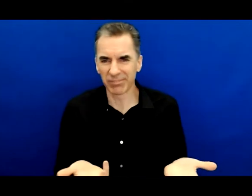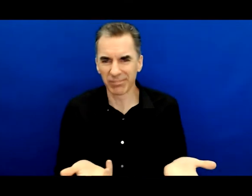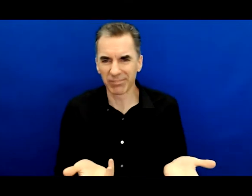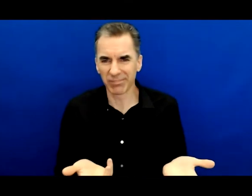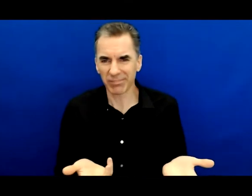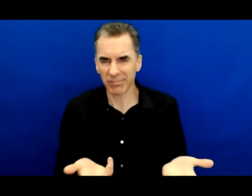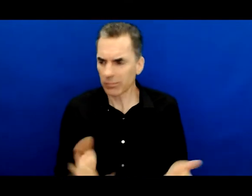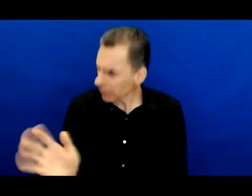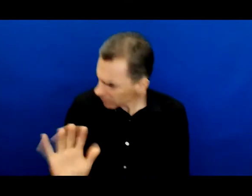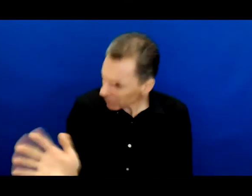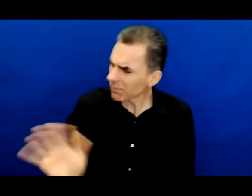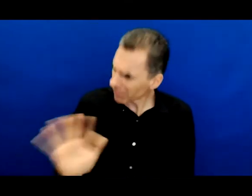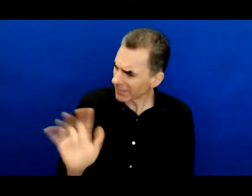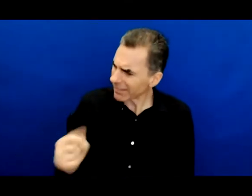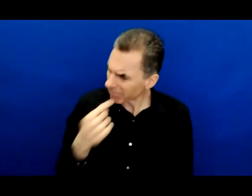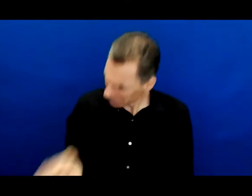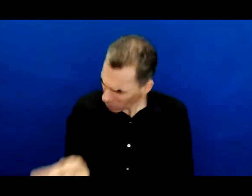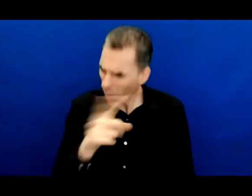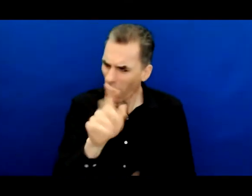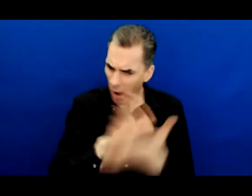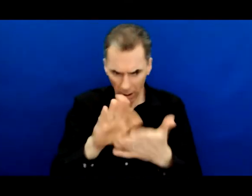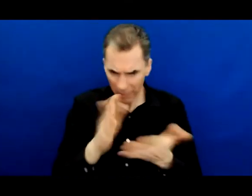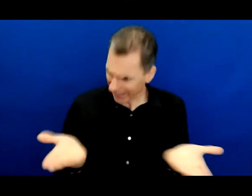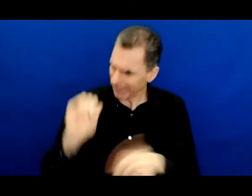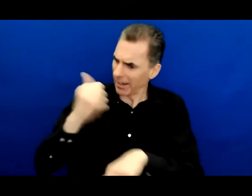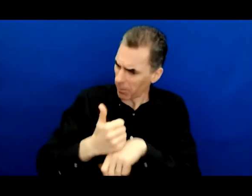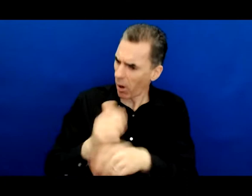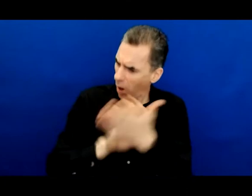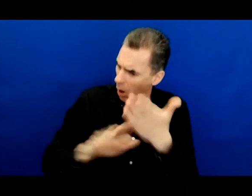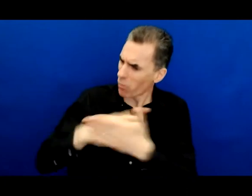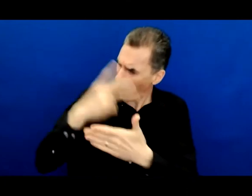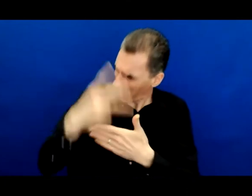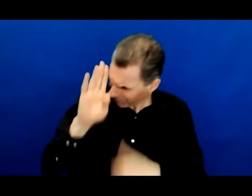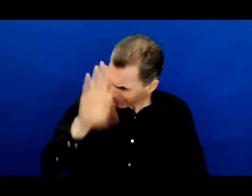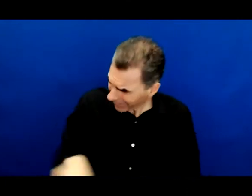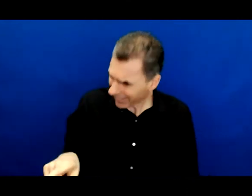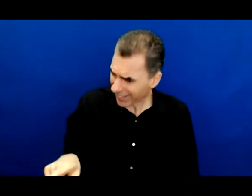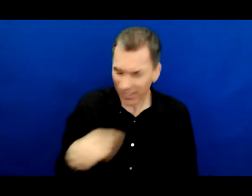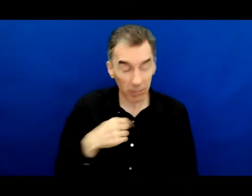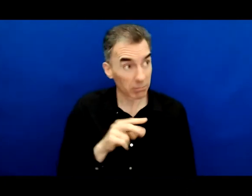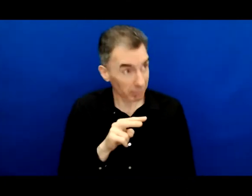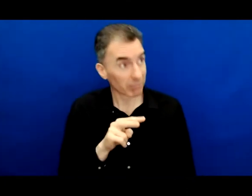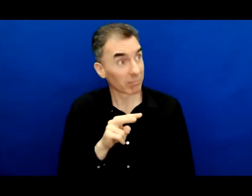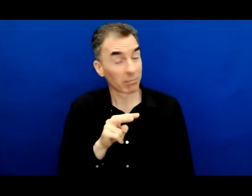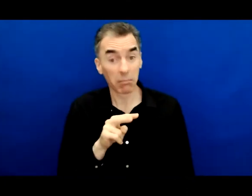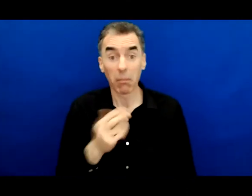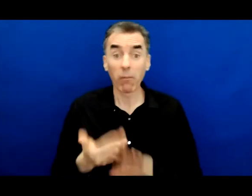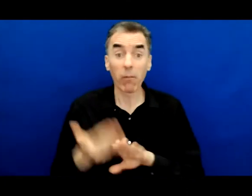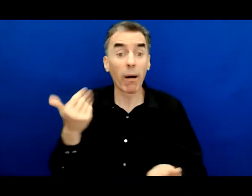And he said, you should go to college. And he said, there's a college program here. And it was the first time anyone had ever said that to me.